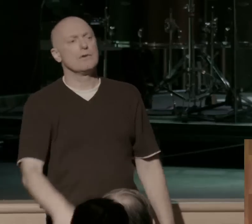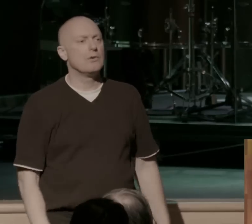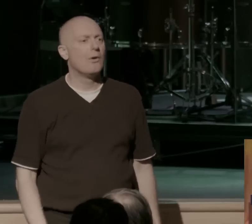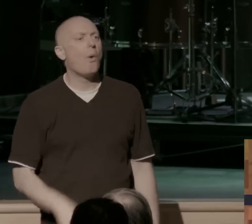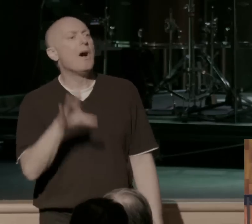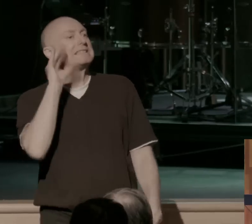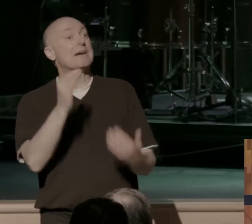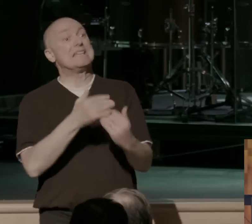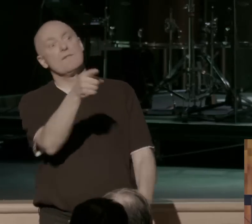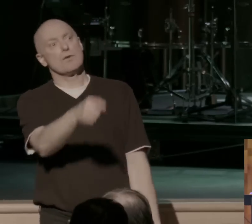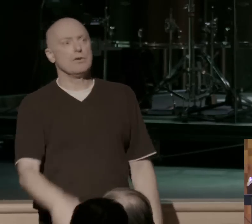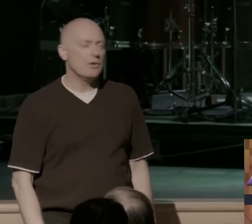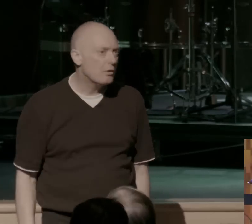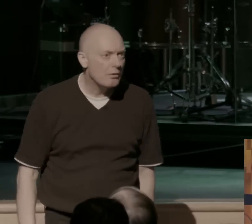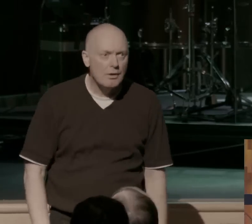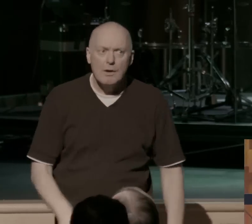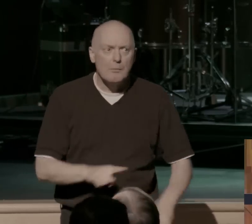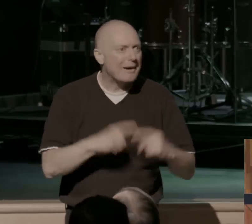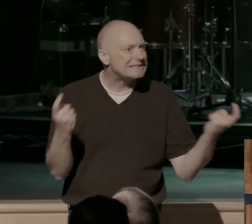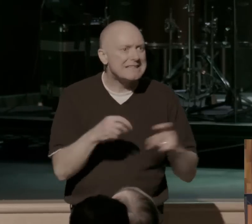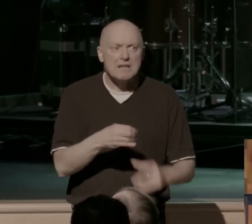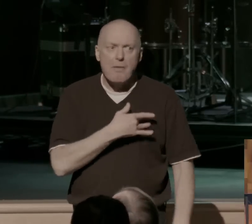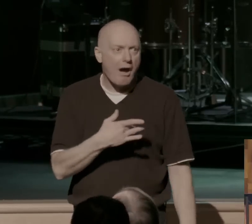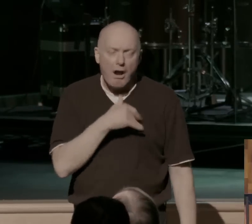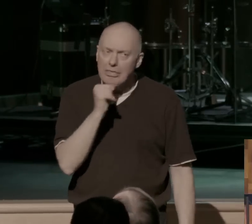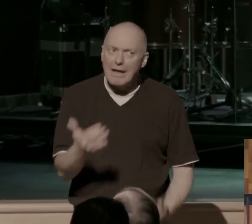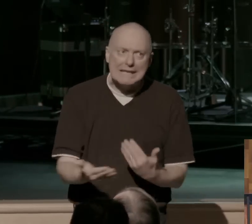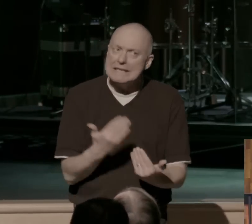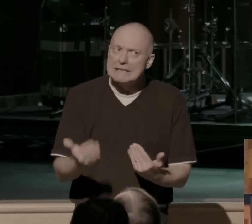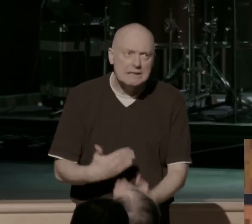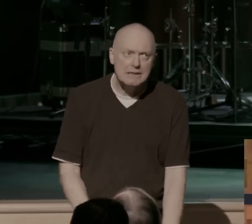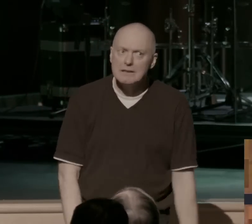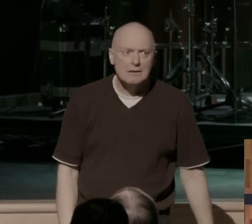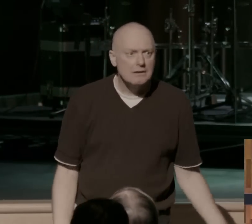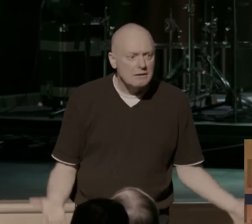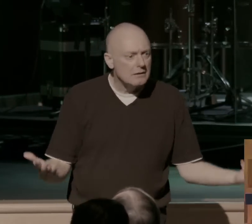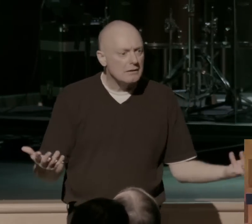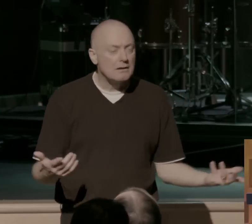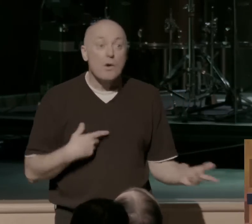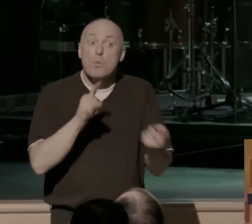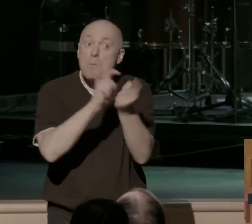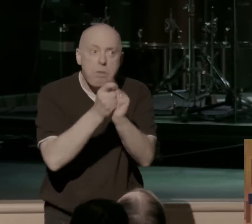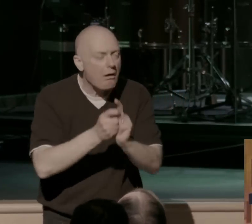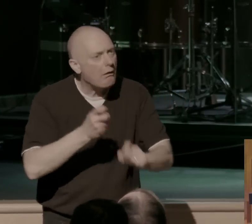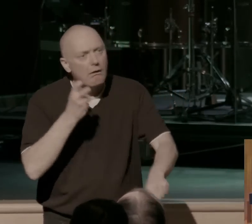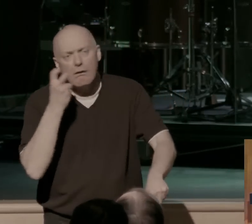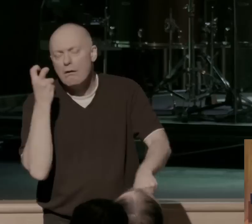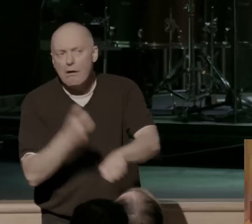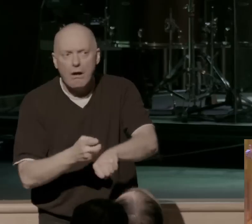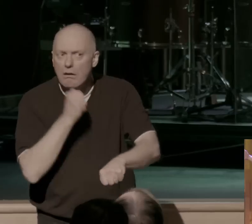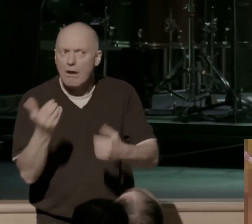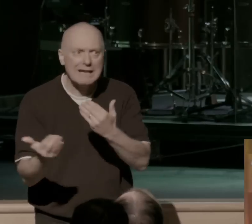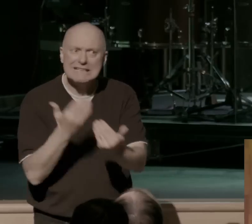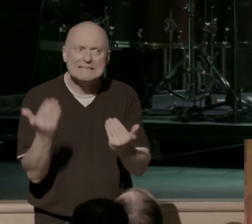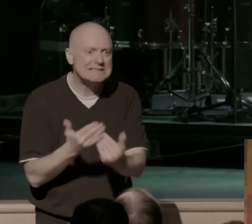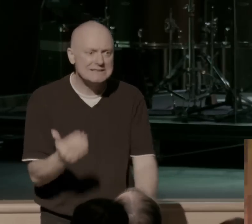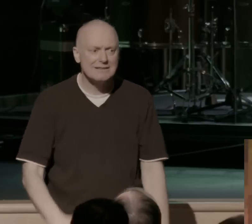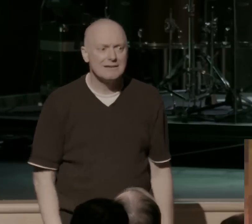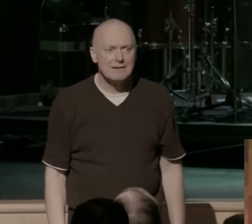the sin in my heart is not that easy. This whole repentance thing, it isn't that easy. And I get Egypt's dead. I get I don't need to live in the